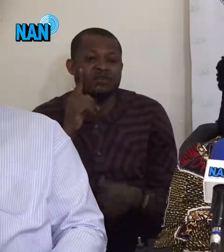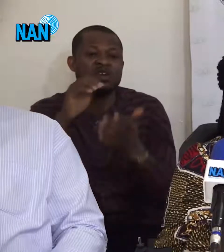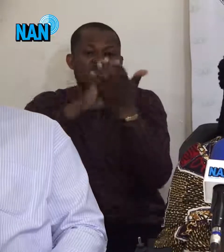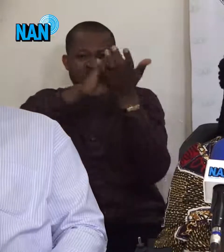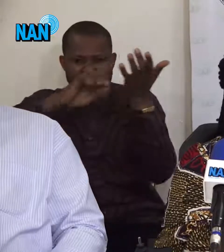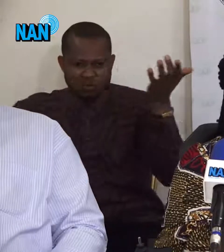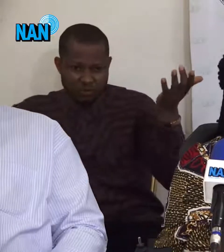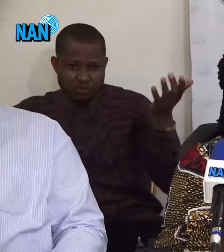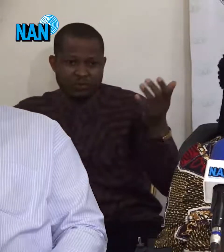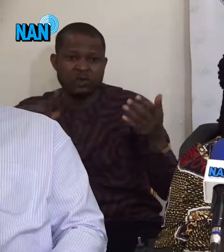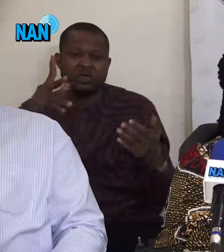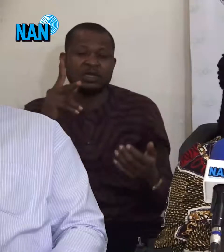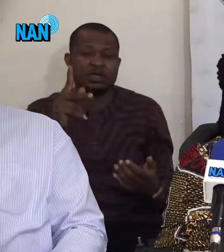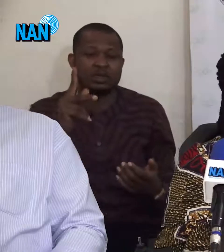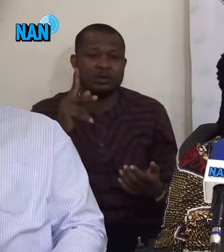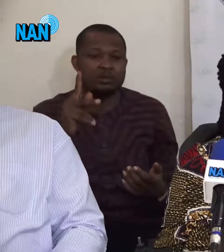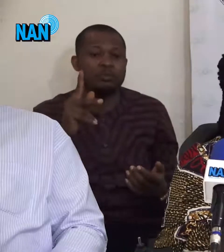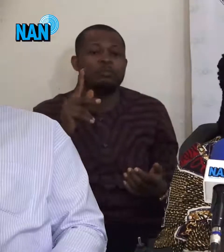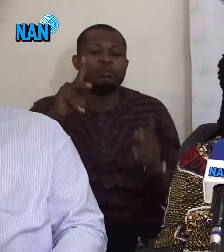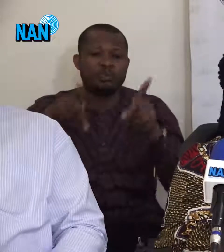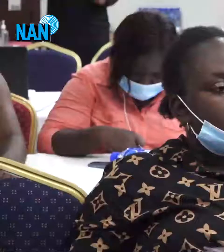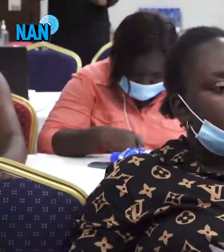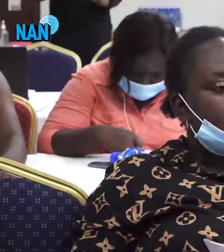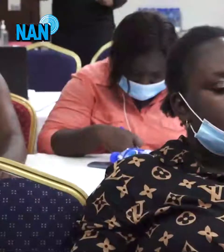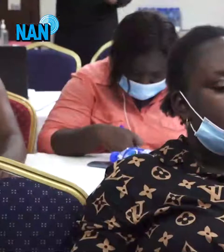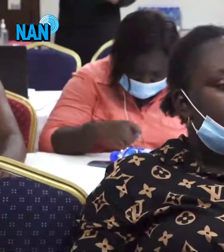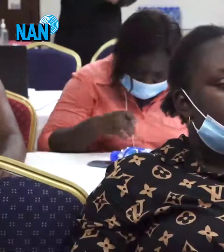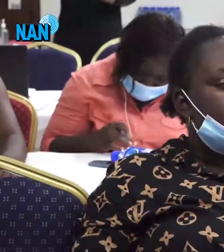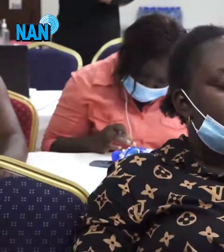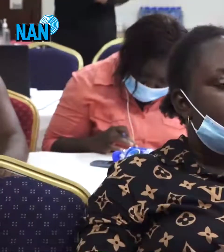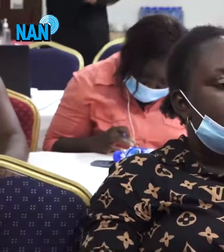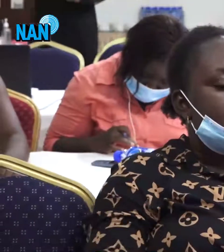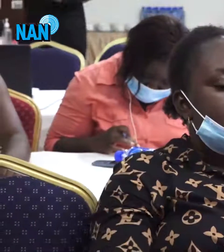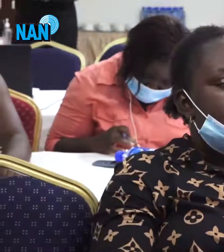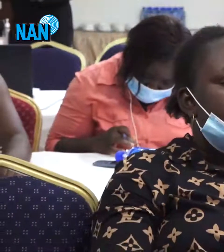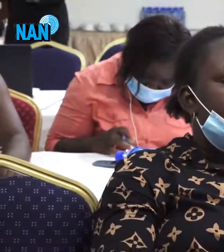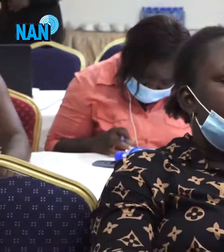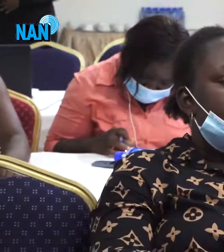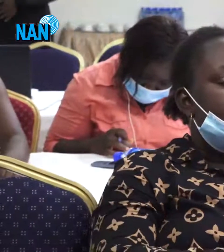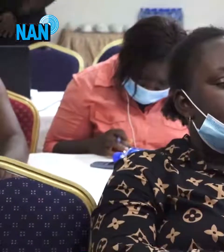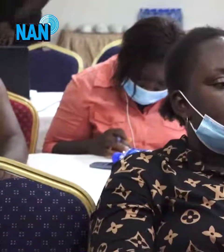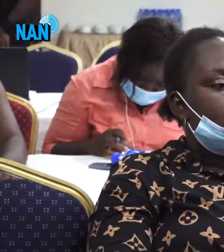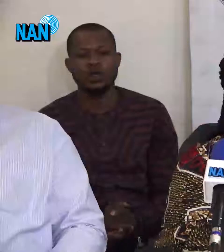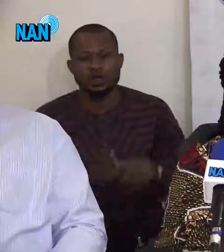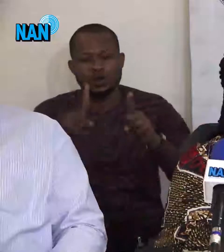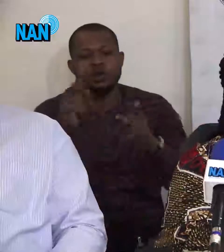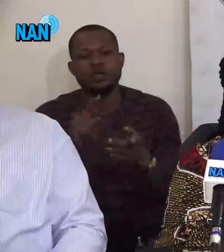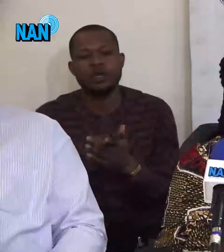citizens with hearing impairment from registering as voters. During the period of observation,